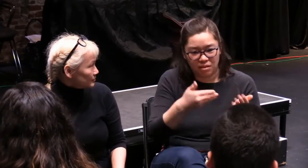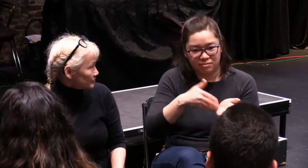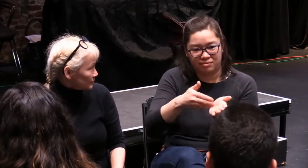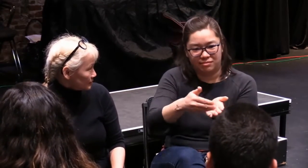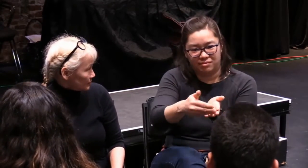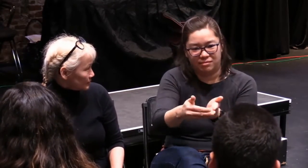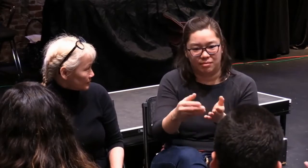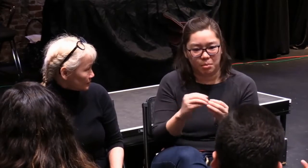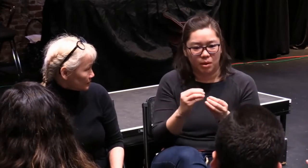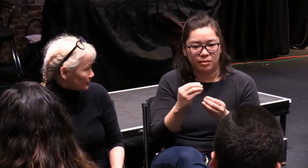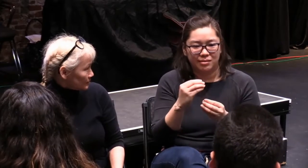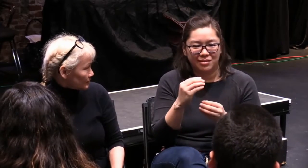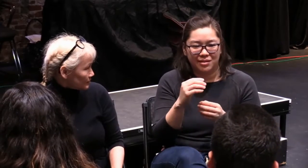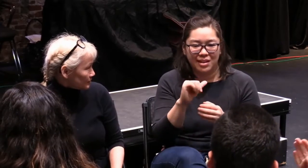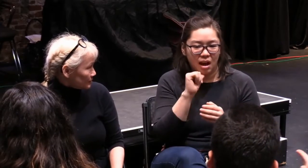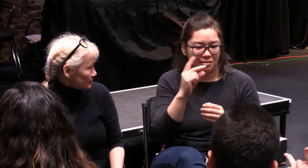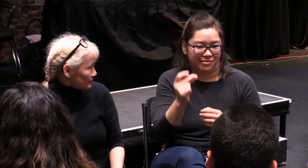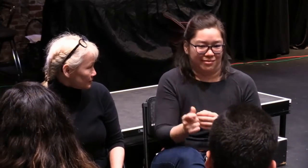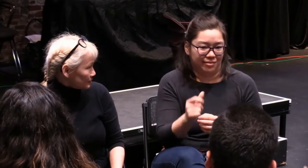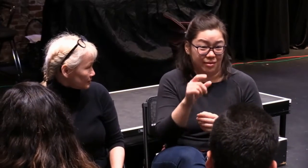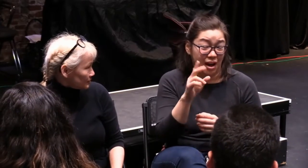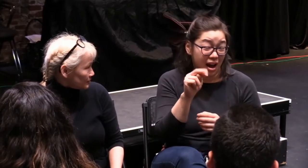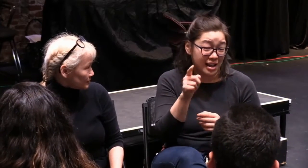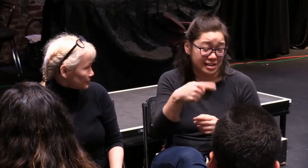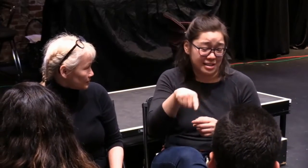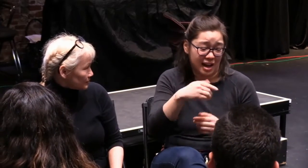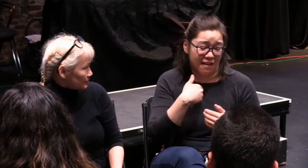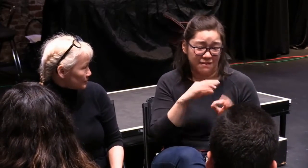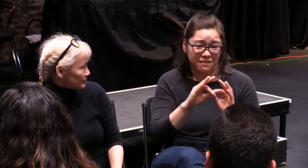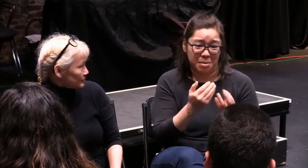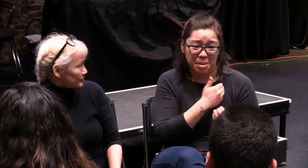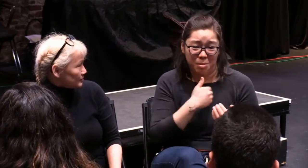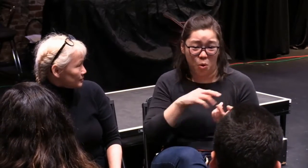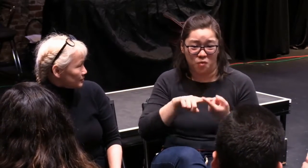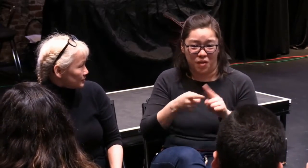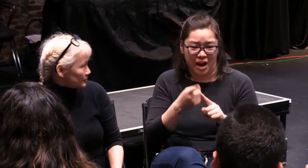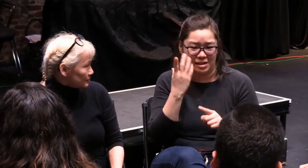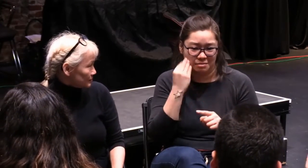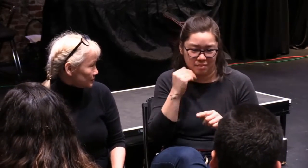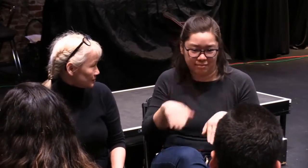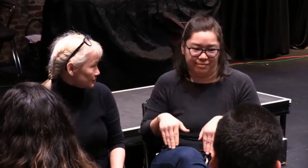aspects to the production process, whether it be technical theater, other parts of the production process.